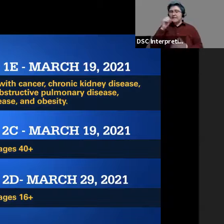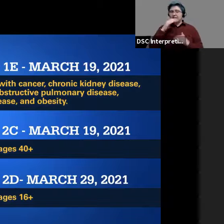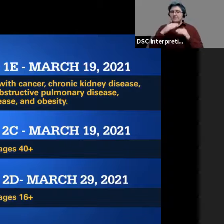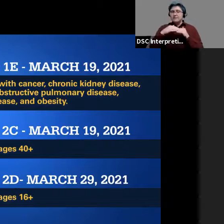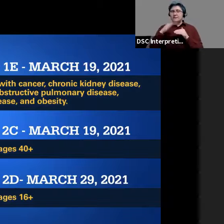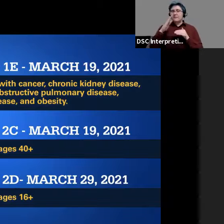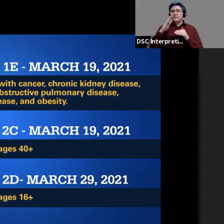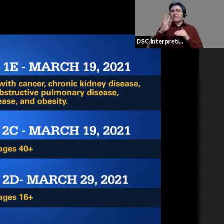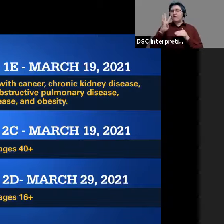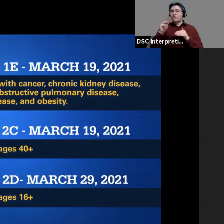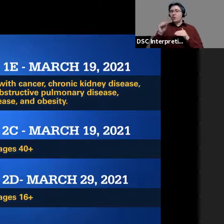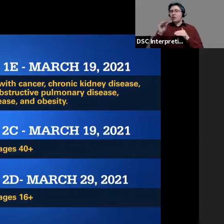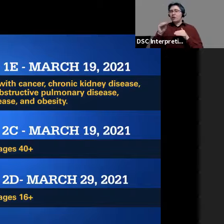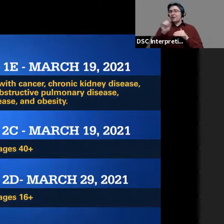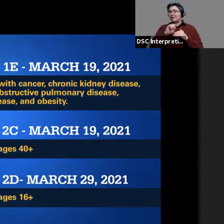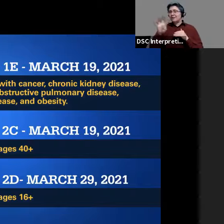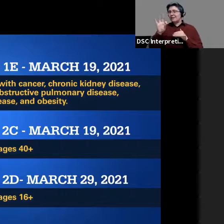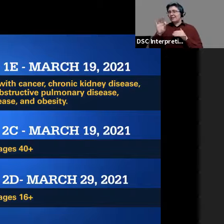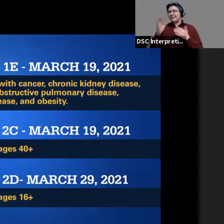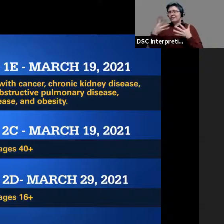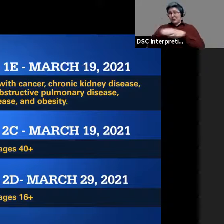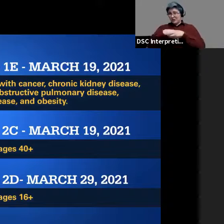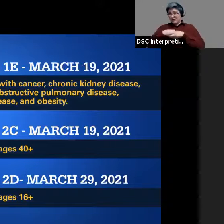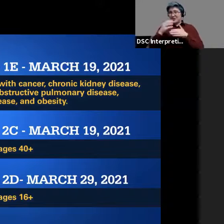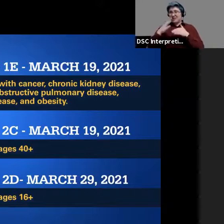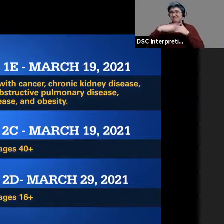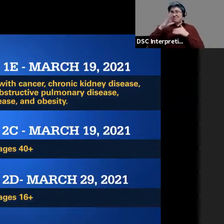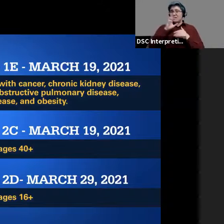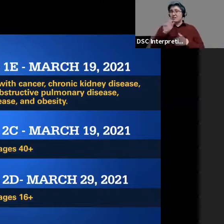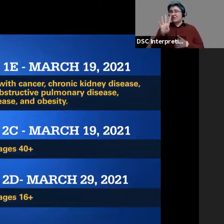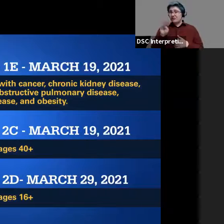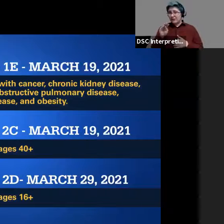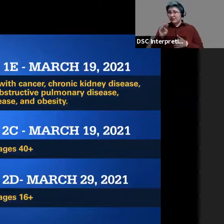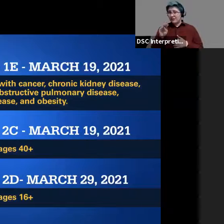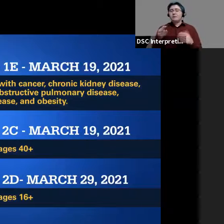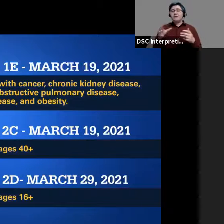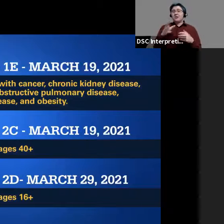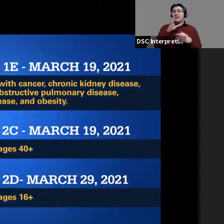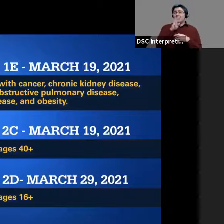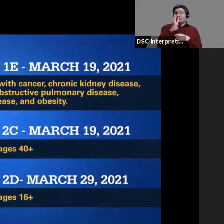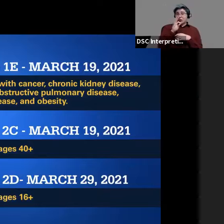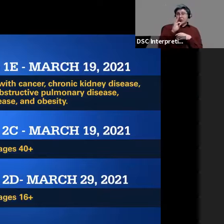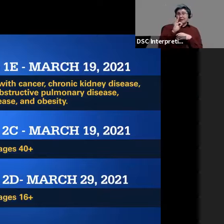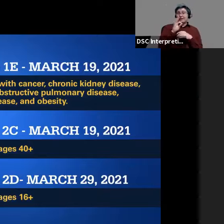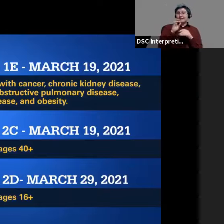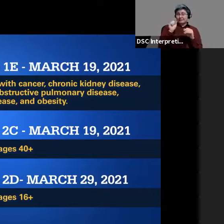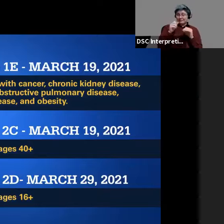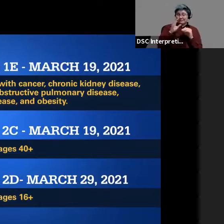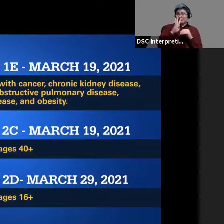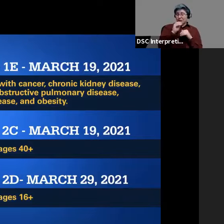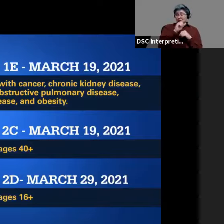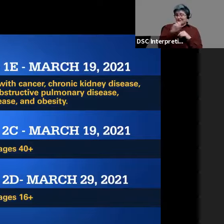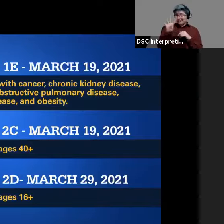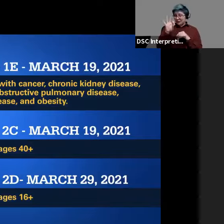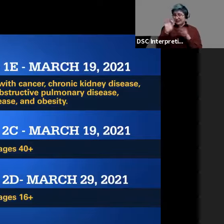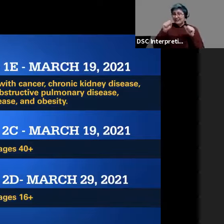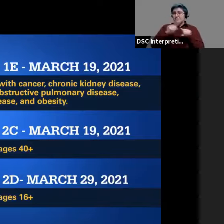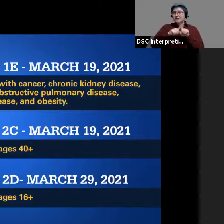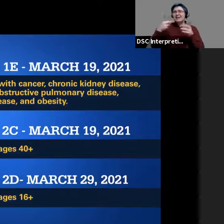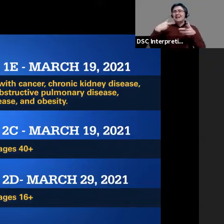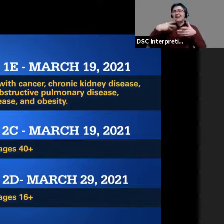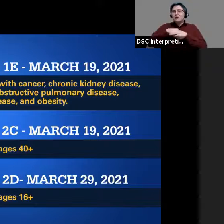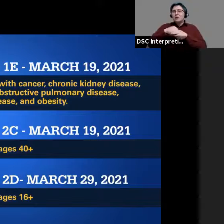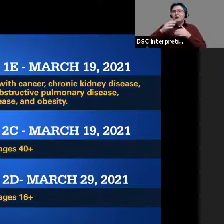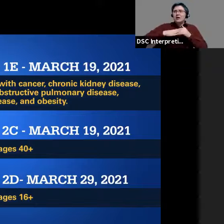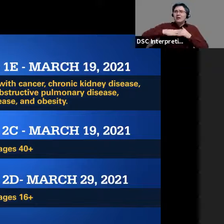ages to 40 to 49. So again, please remember, 40 to 49, but that still includes those older as well to